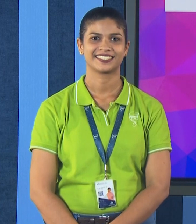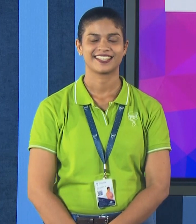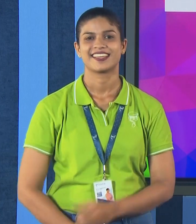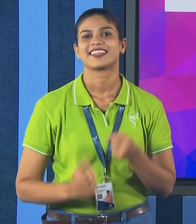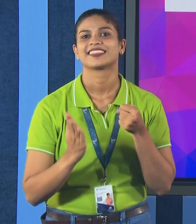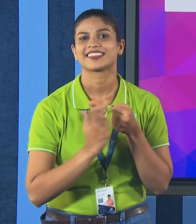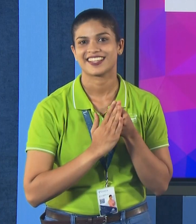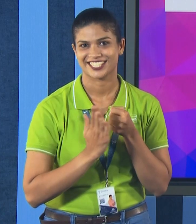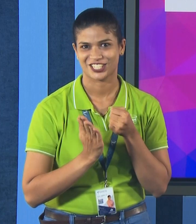Thursday,